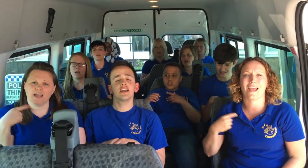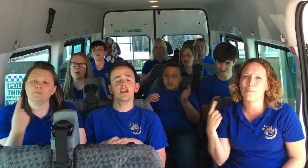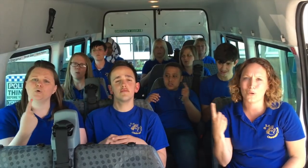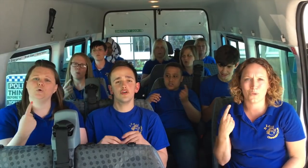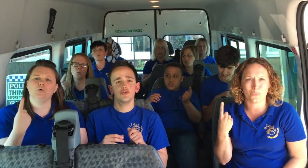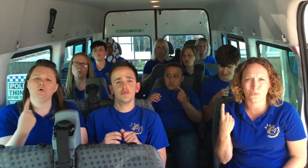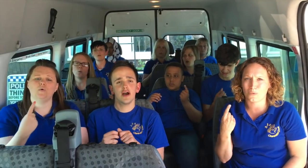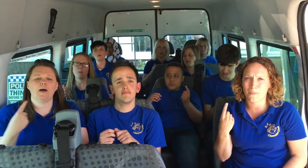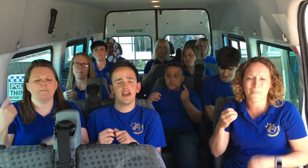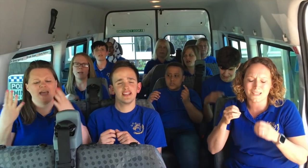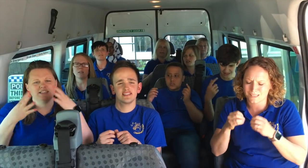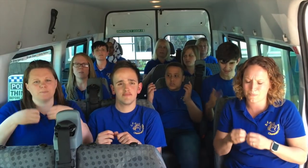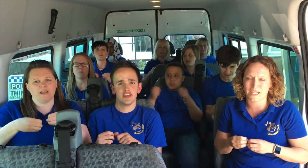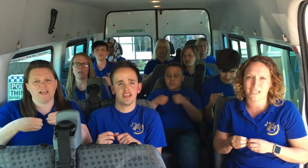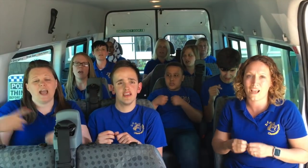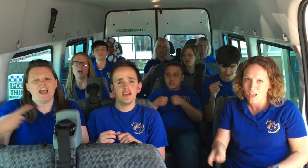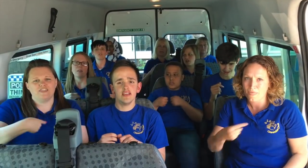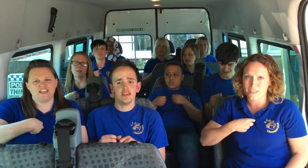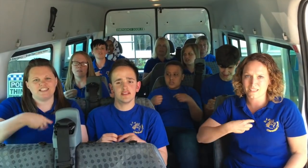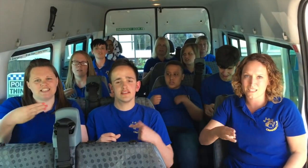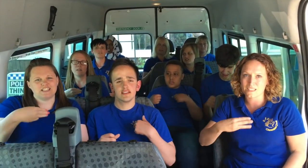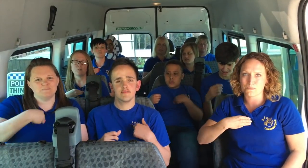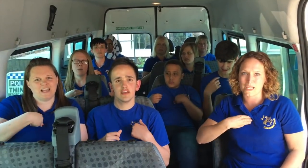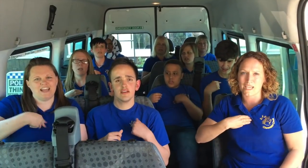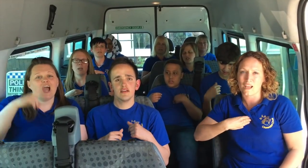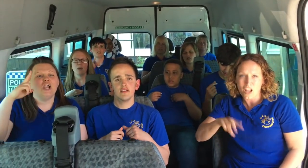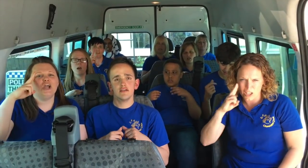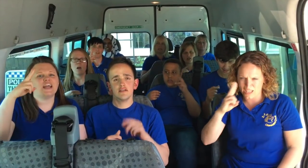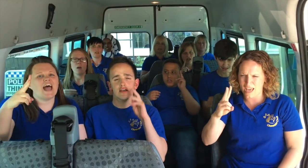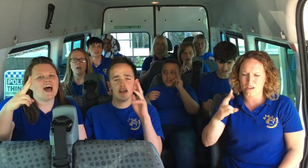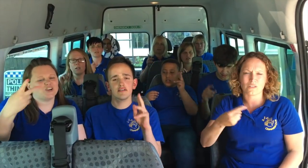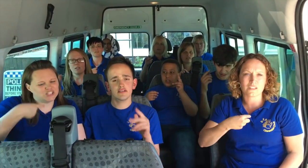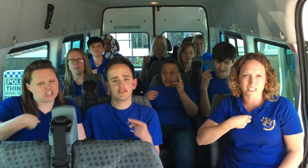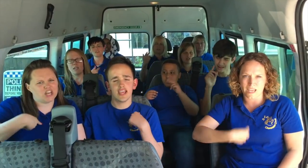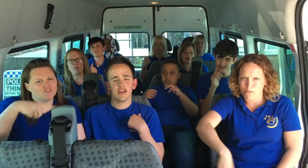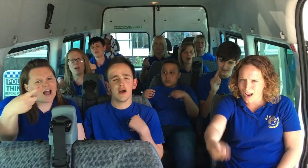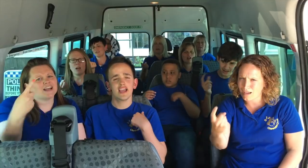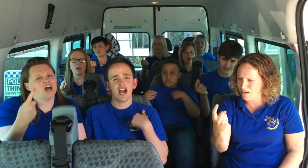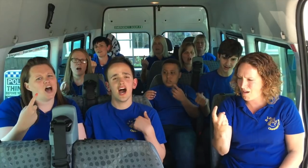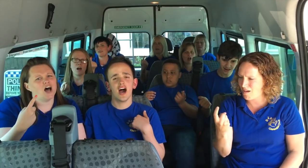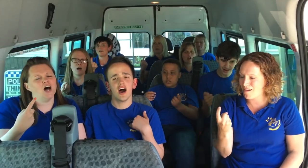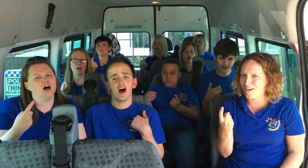am who I'm meant to be This is me Look out cause here I come